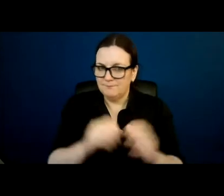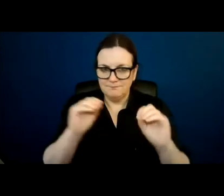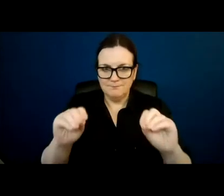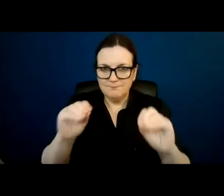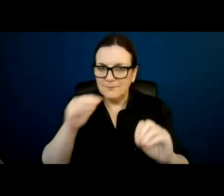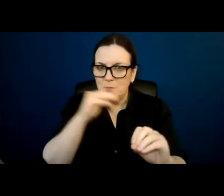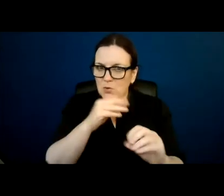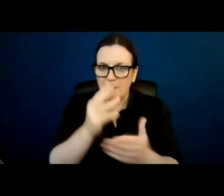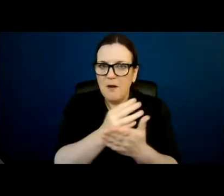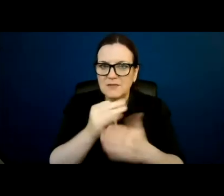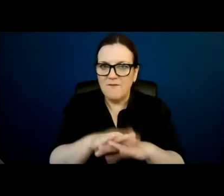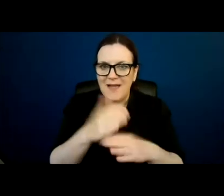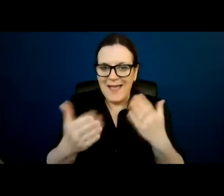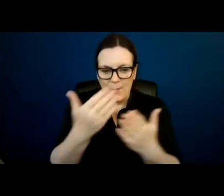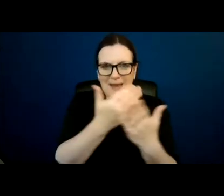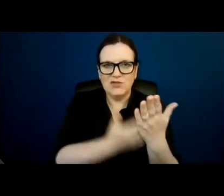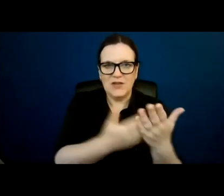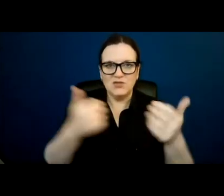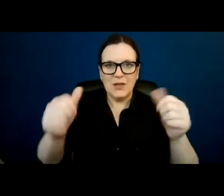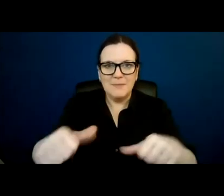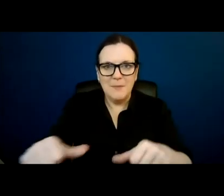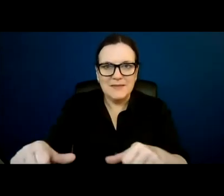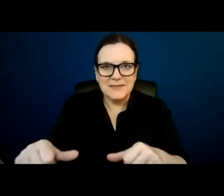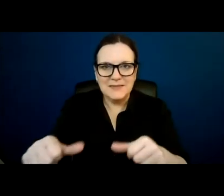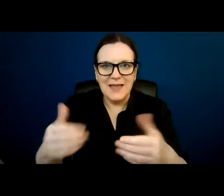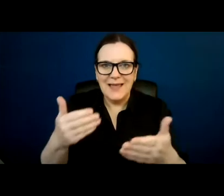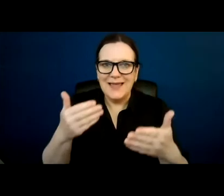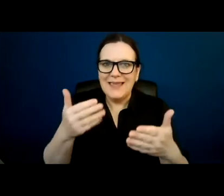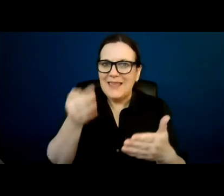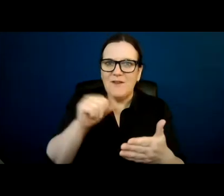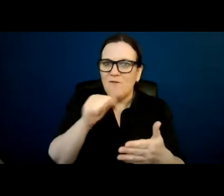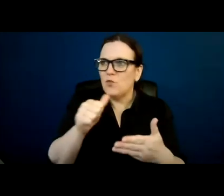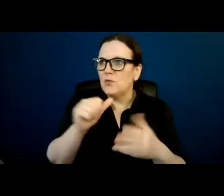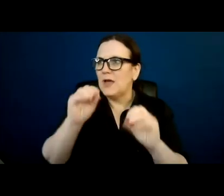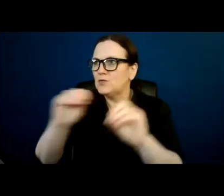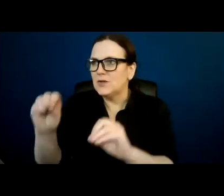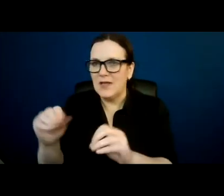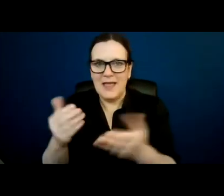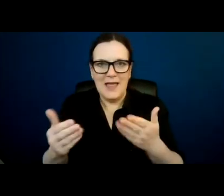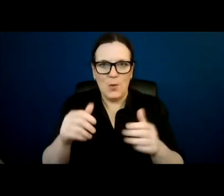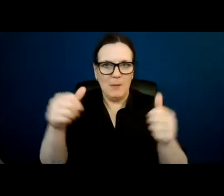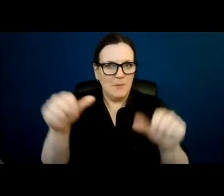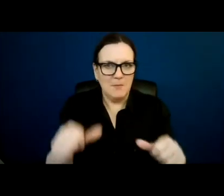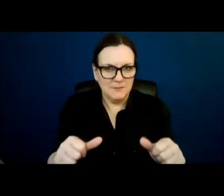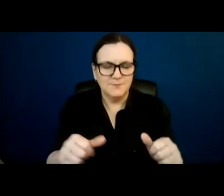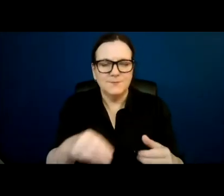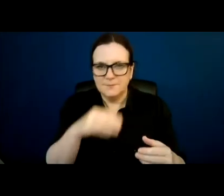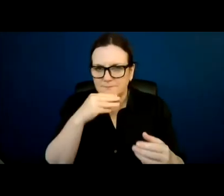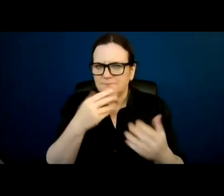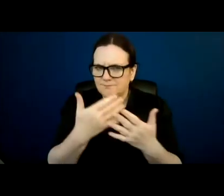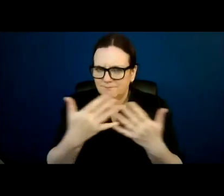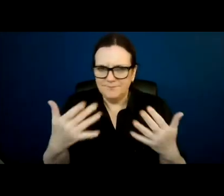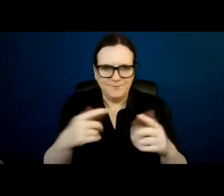And unless we have that, there's no point in implementing it. This is the Decision-Making Capacity Act provides for a range of decision supporters